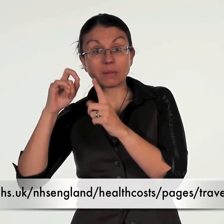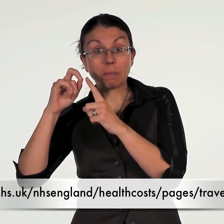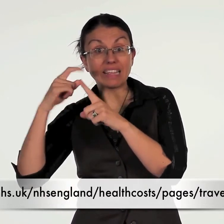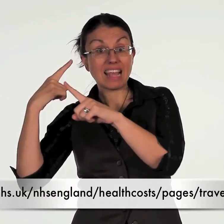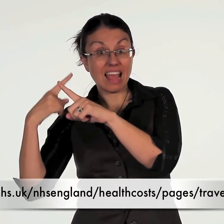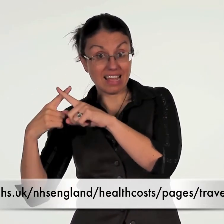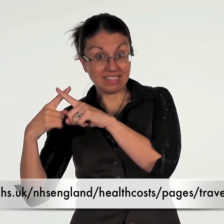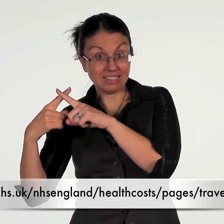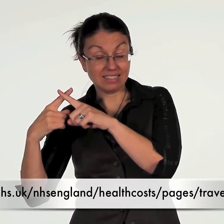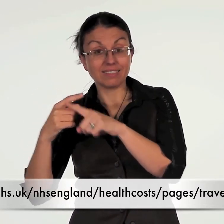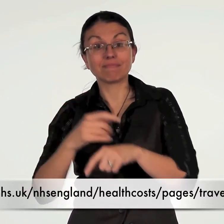ASPX.